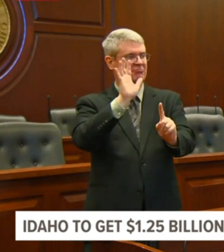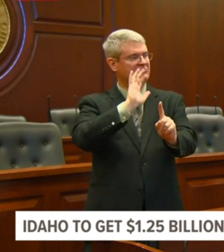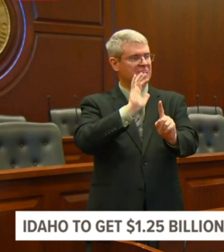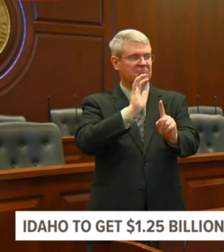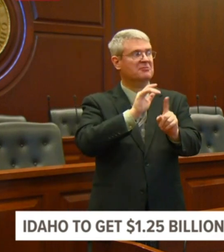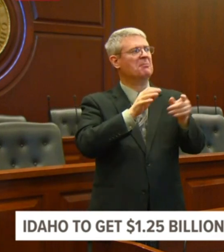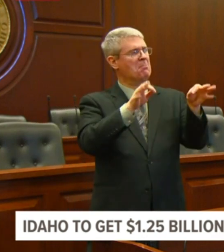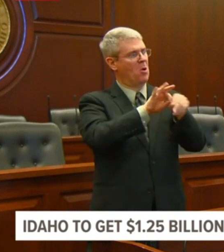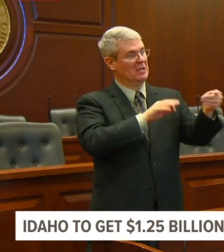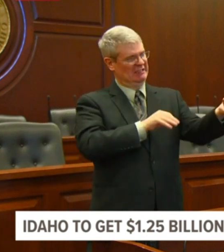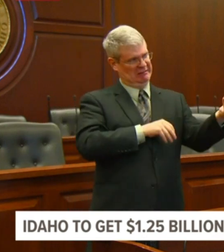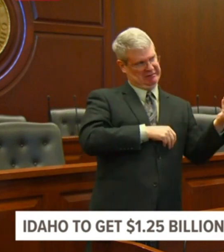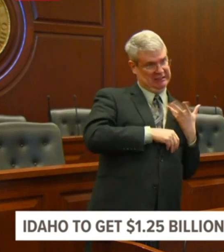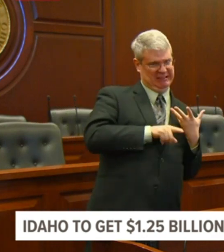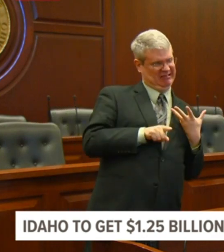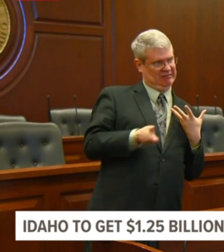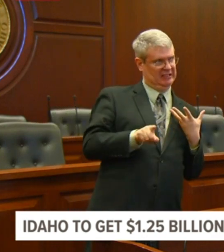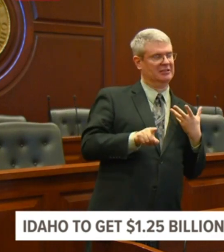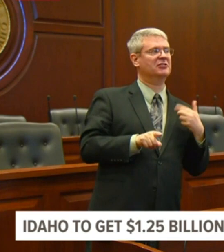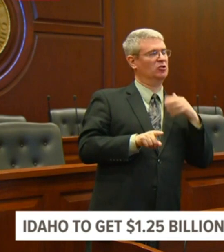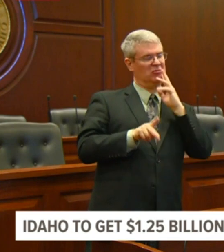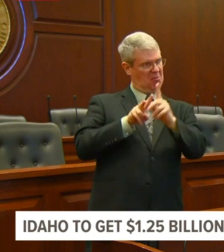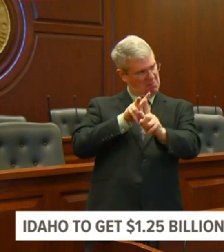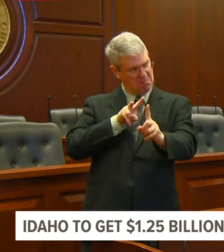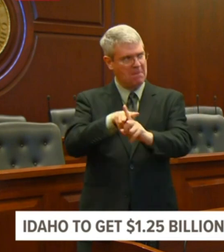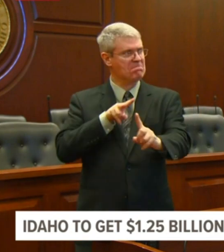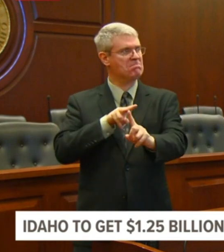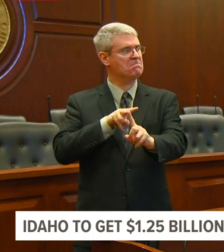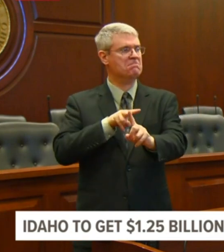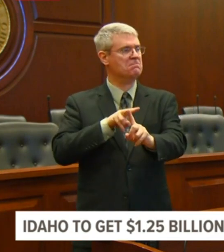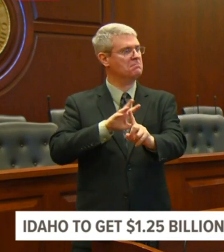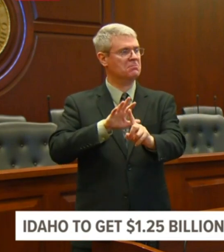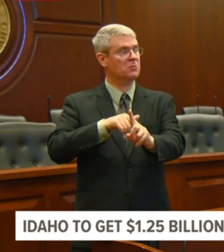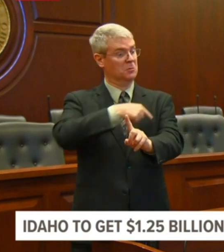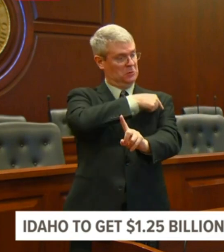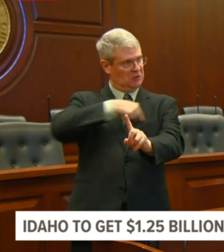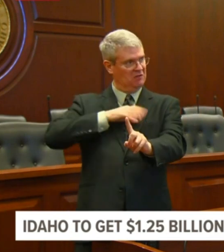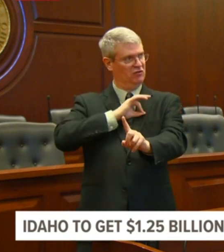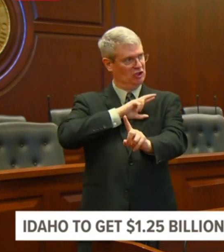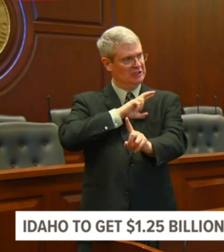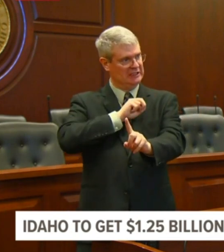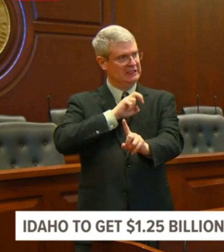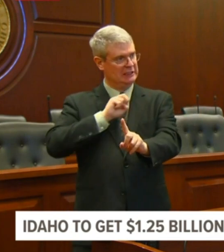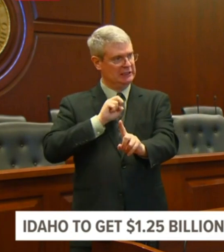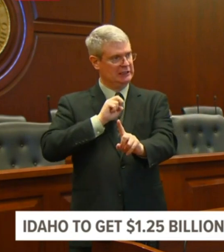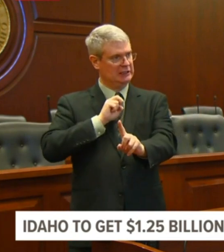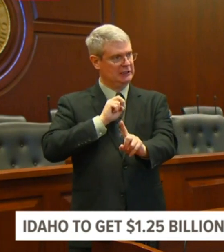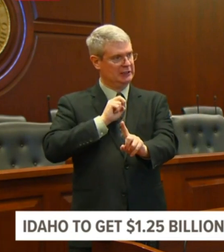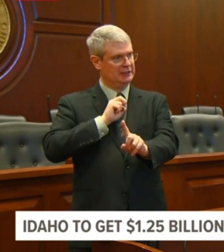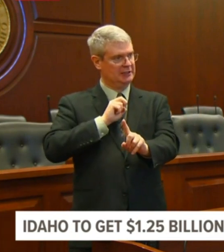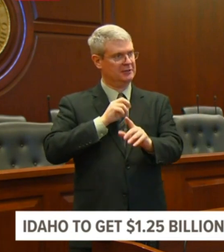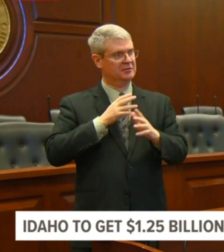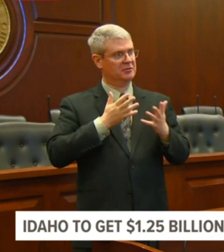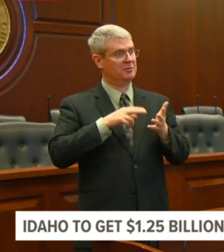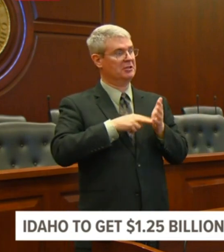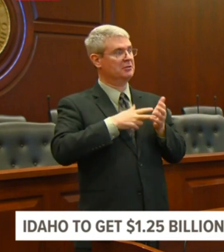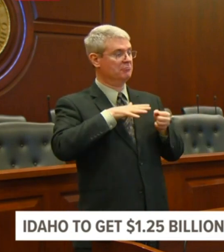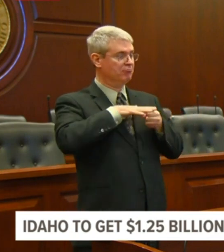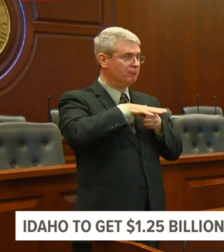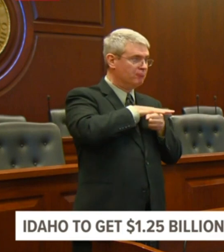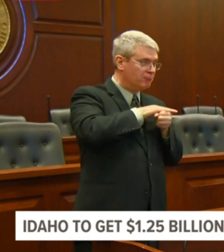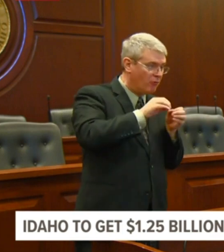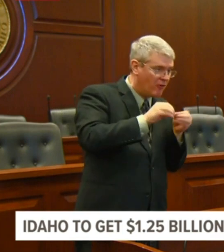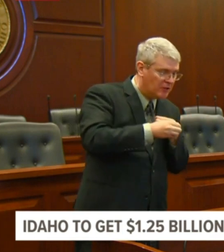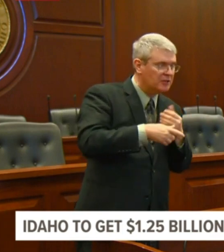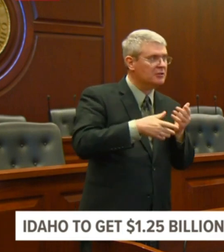just know that if you call any of the services I've just talked about, our district office here in Boise, our Small Business Development Center, our Treasure